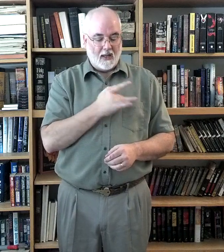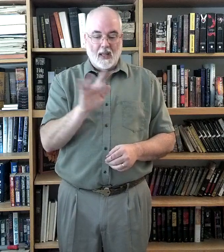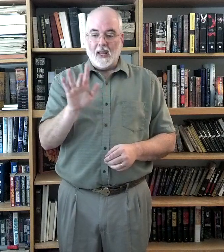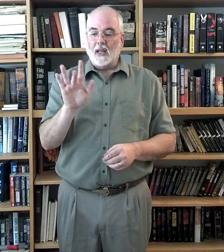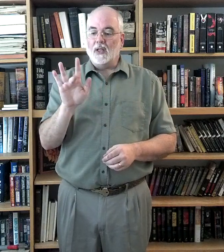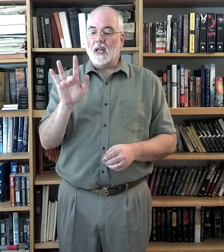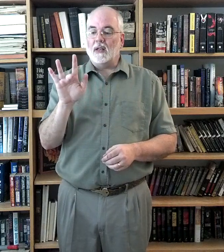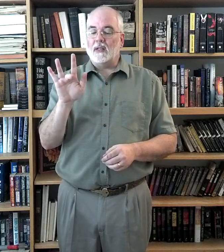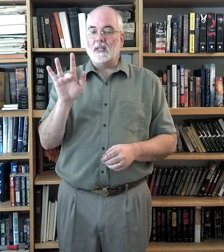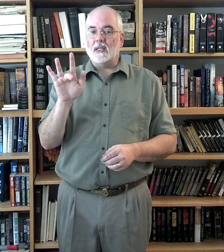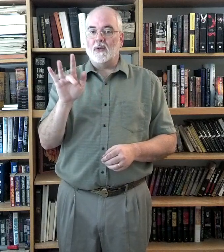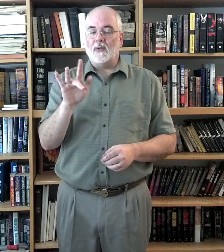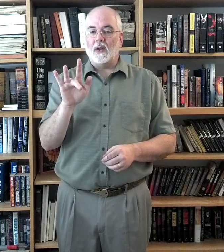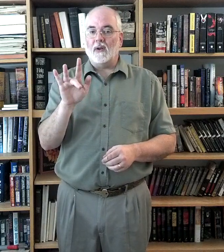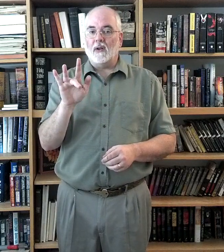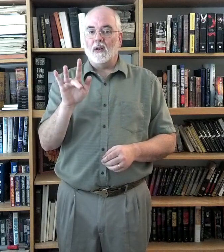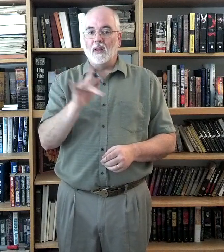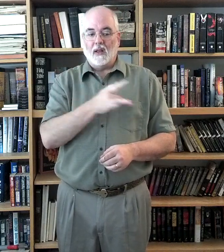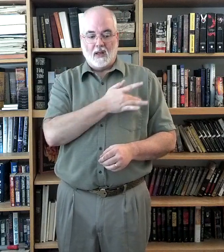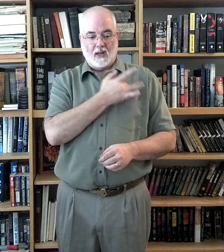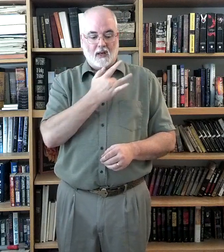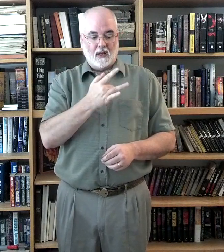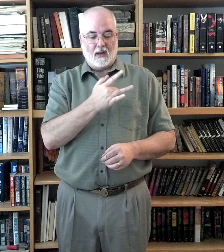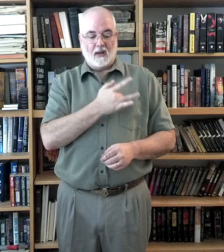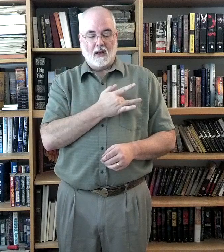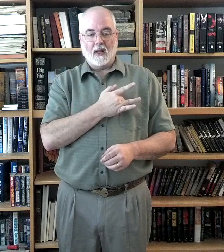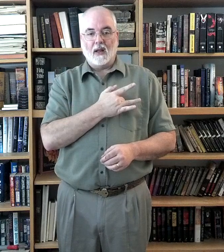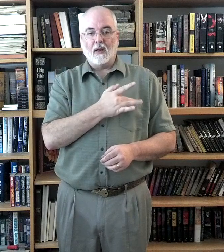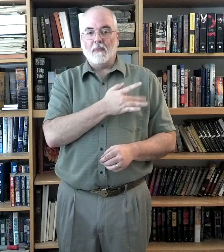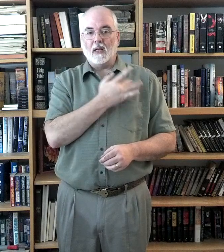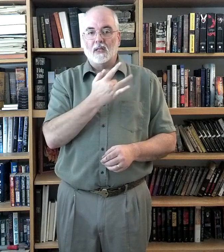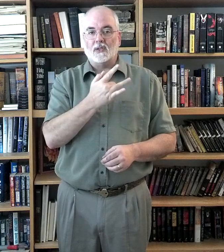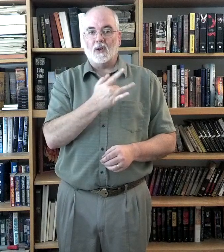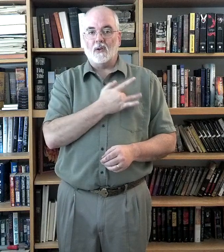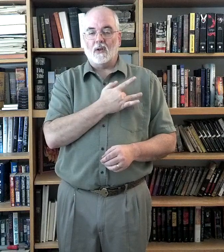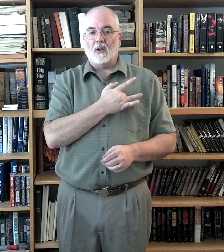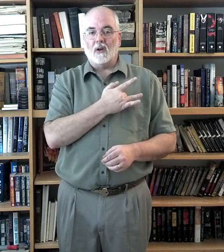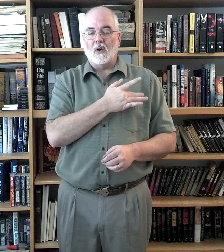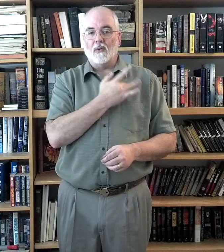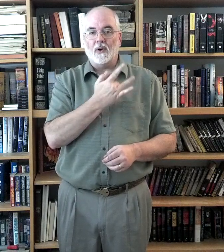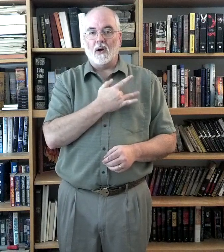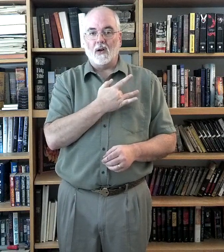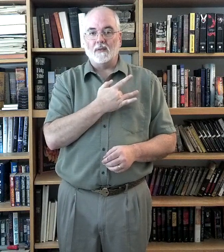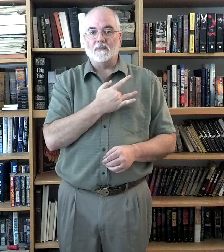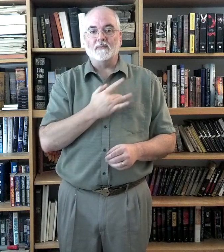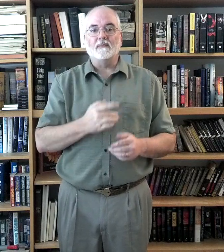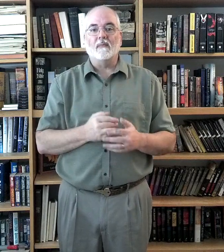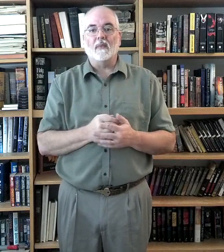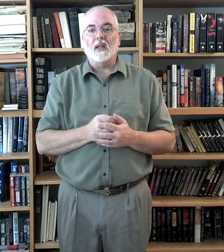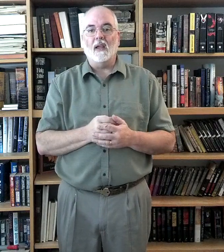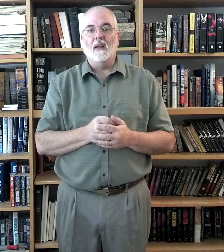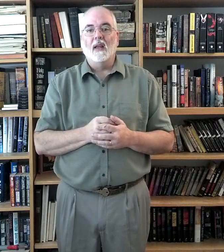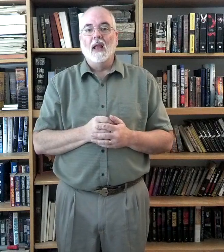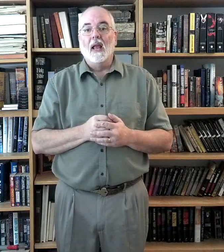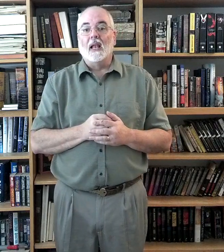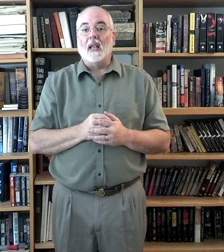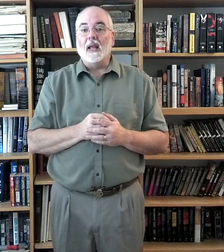You just have the center finger, make a little circle over your heart. Okay? Like